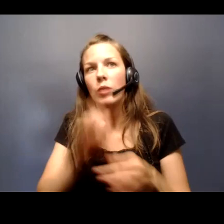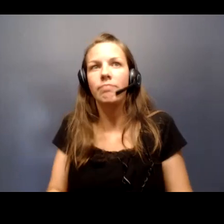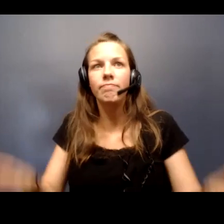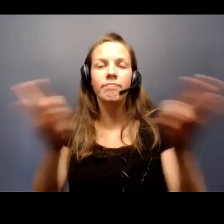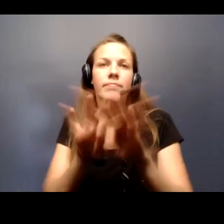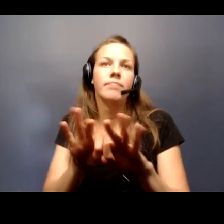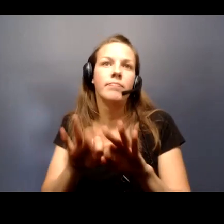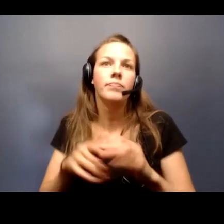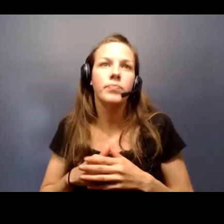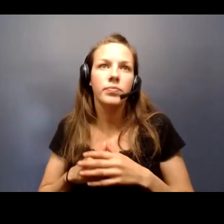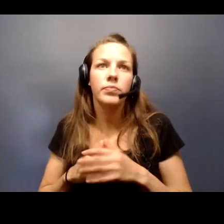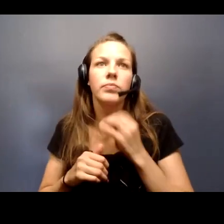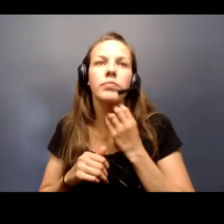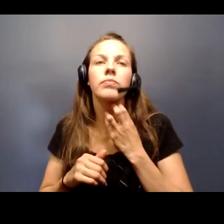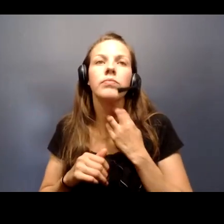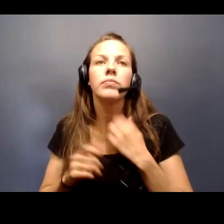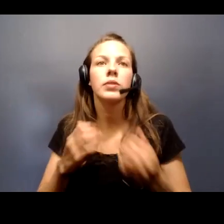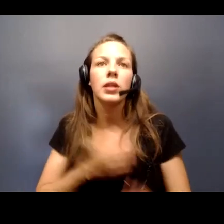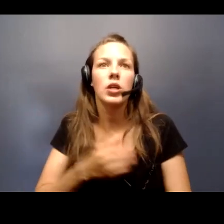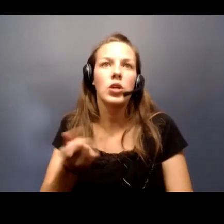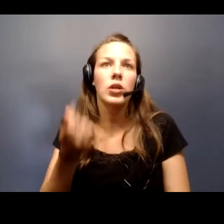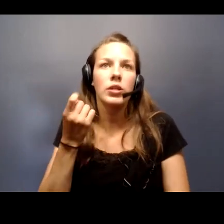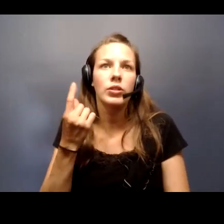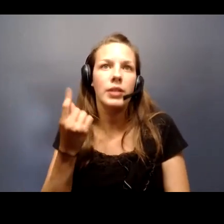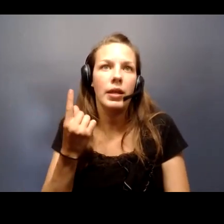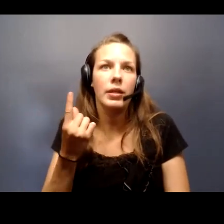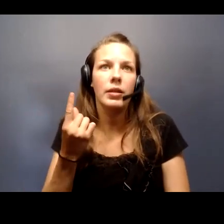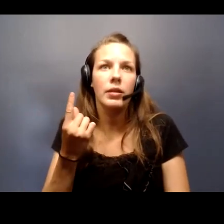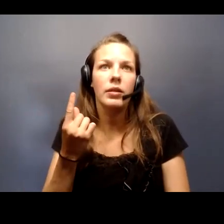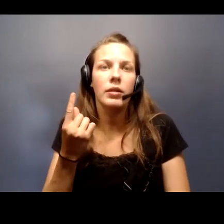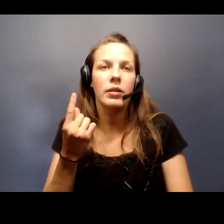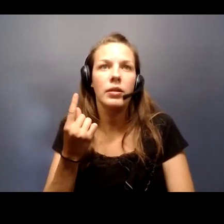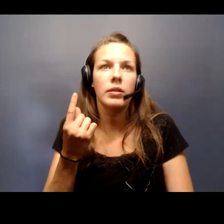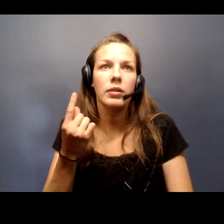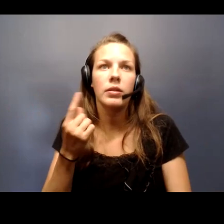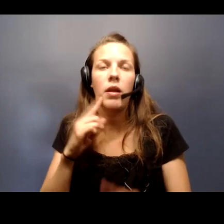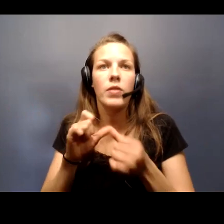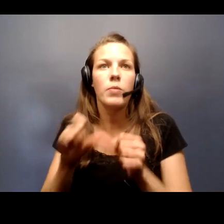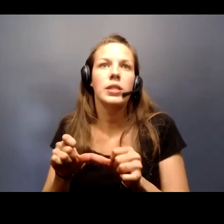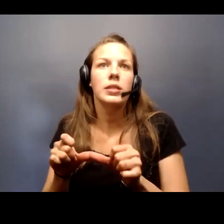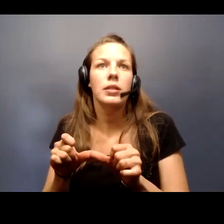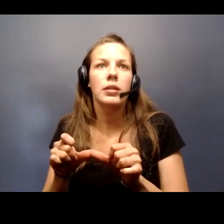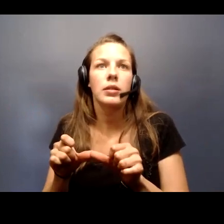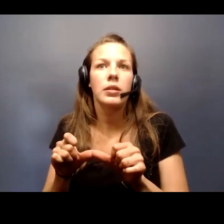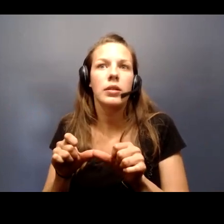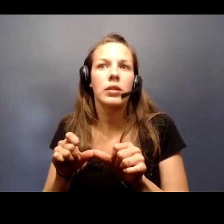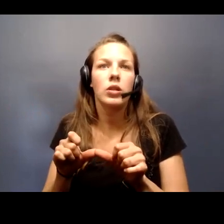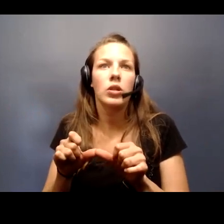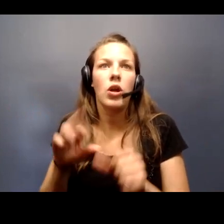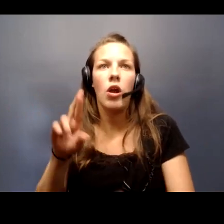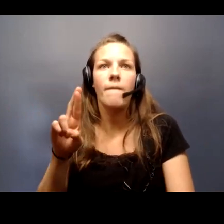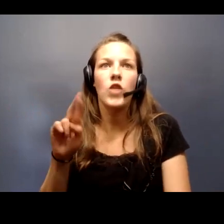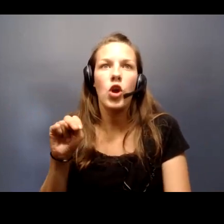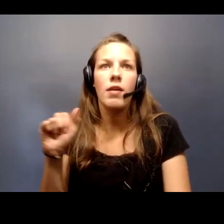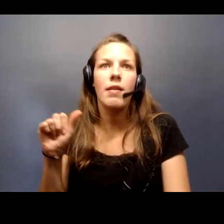is our understanding of the persistence of RNA in oral